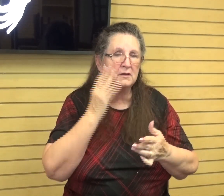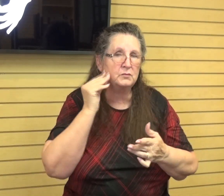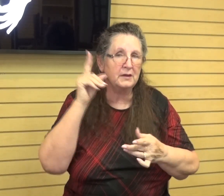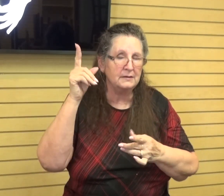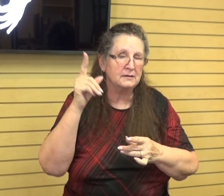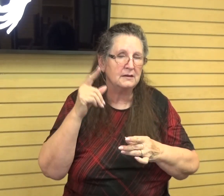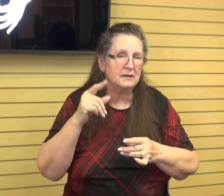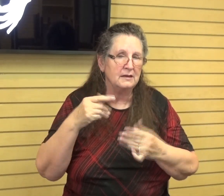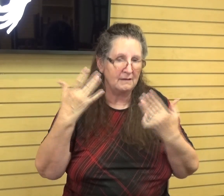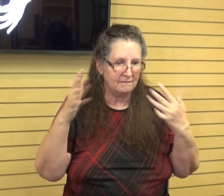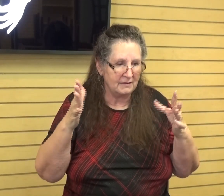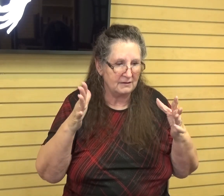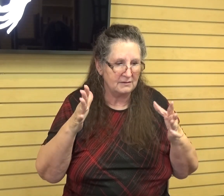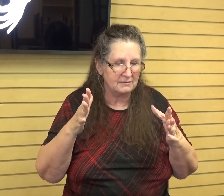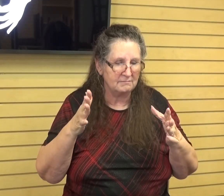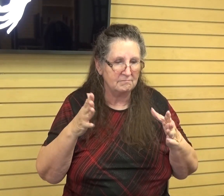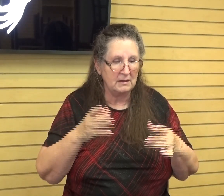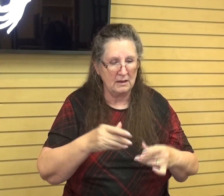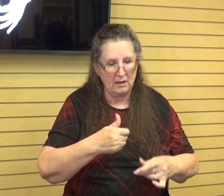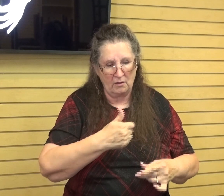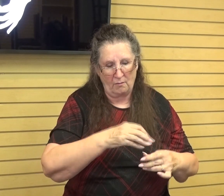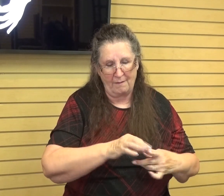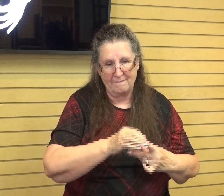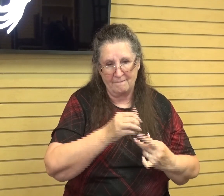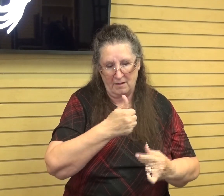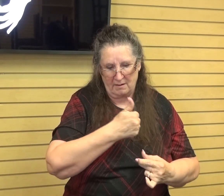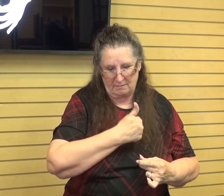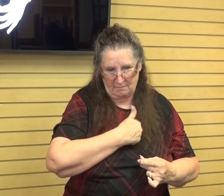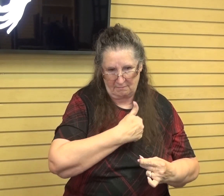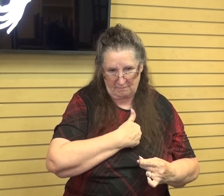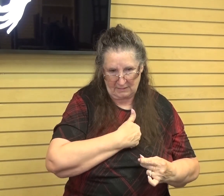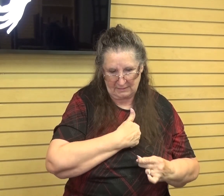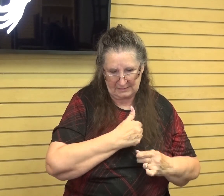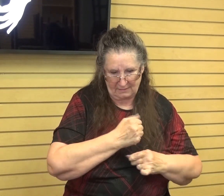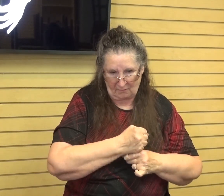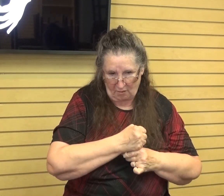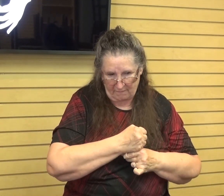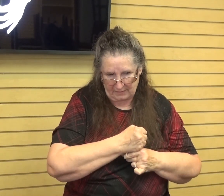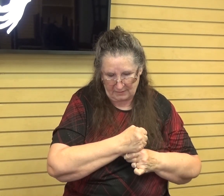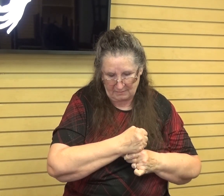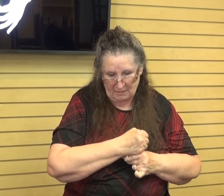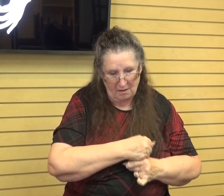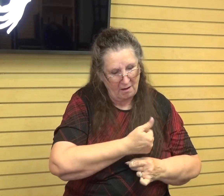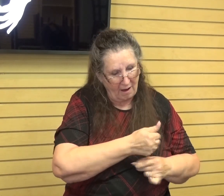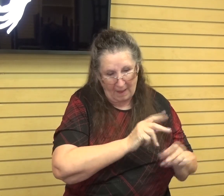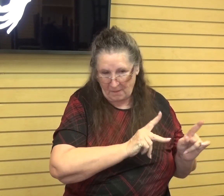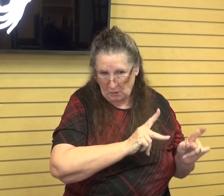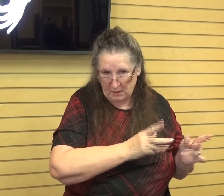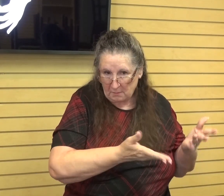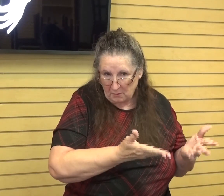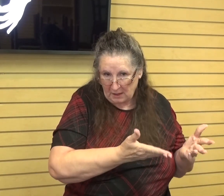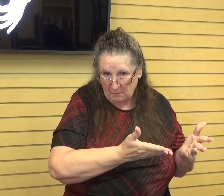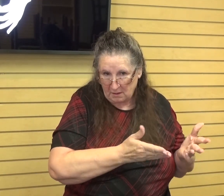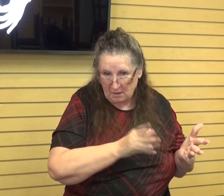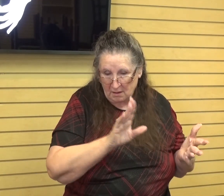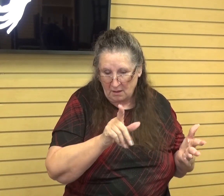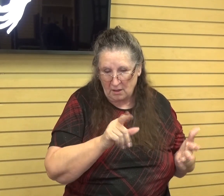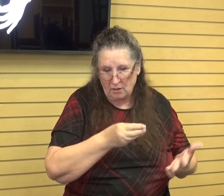we find confidence in ourselves, or other people. Well, how about your financial strength?